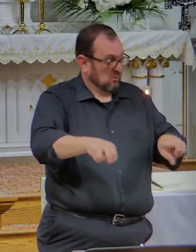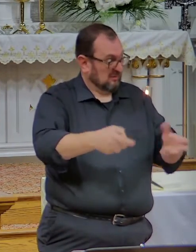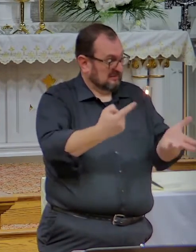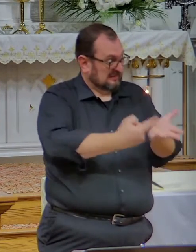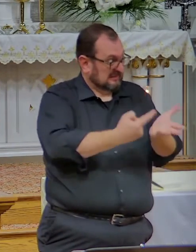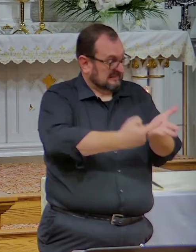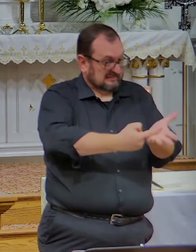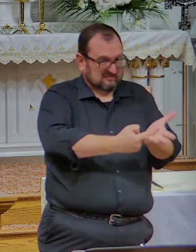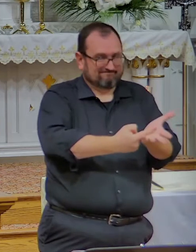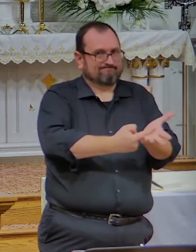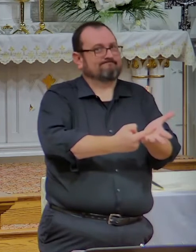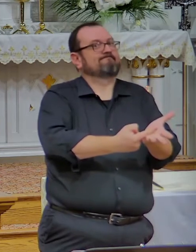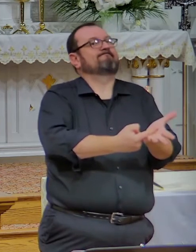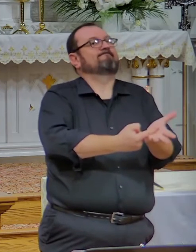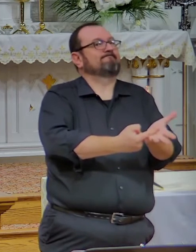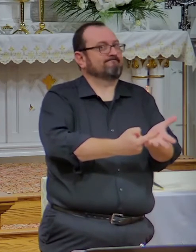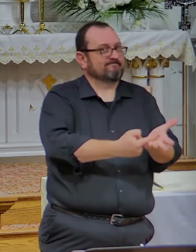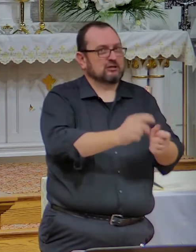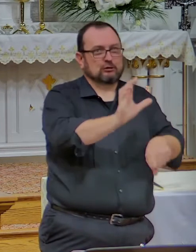You don't love me.